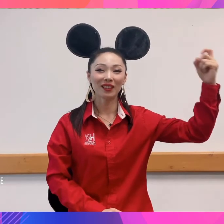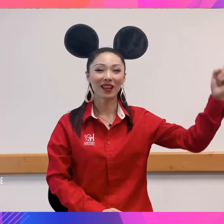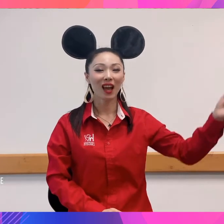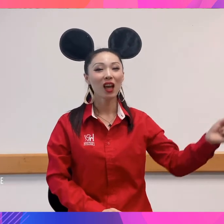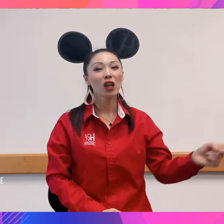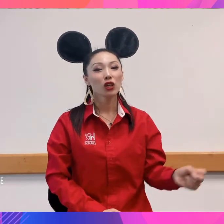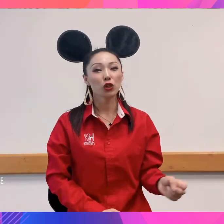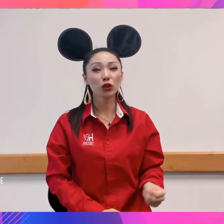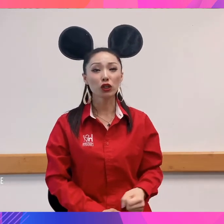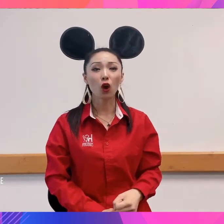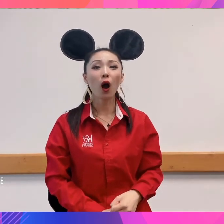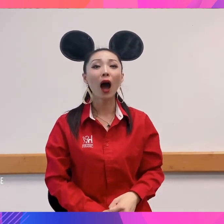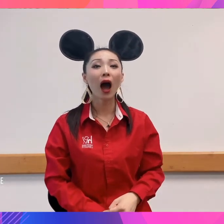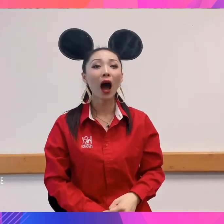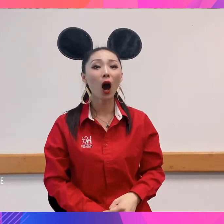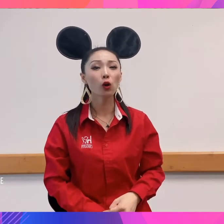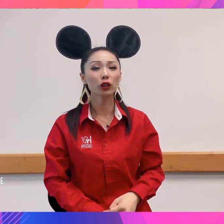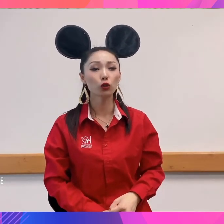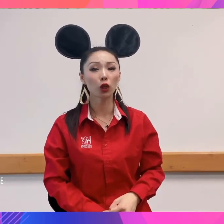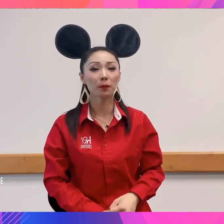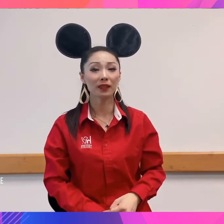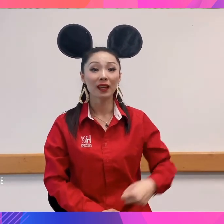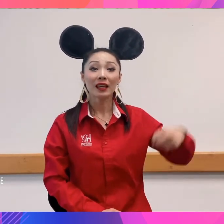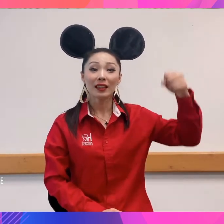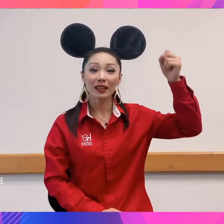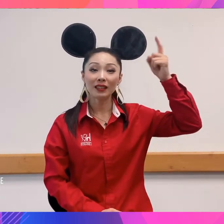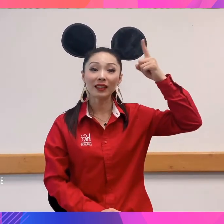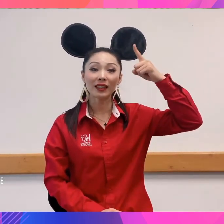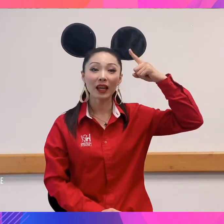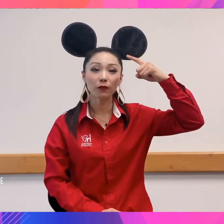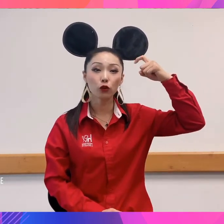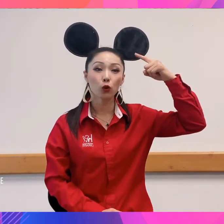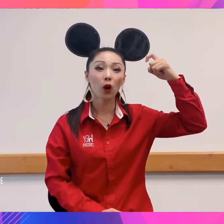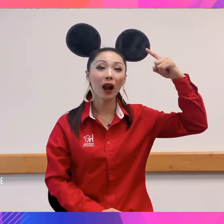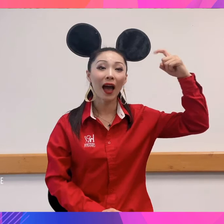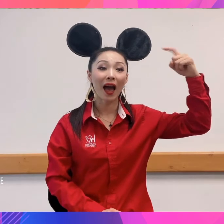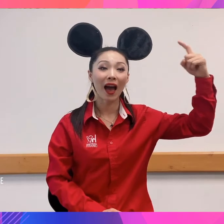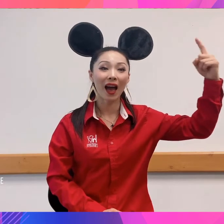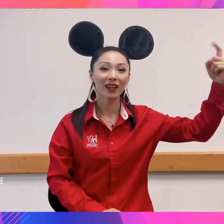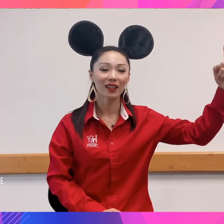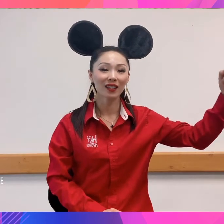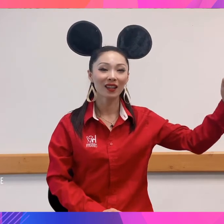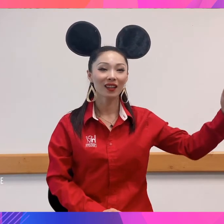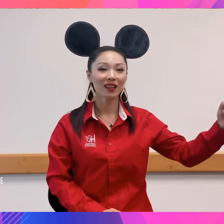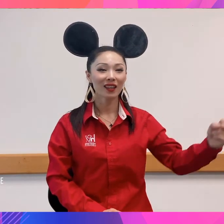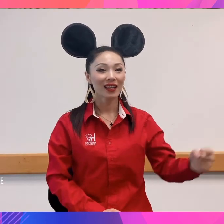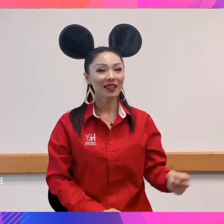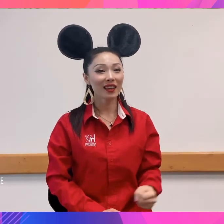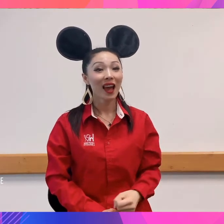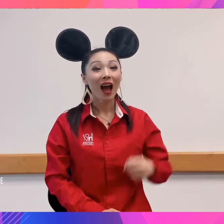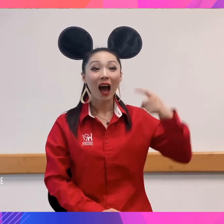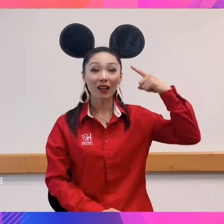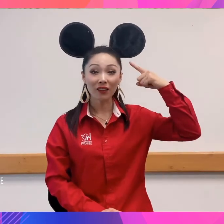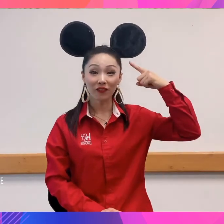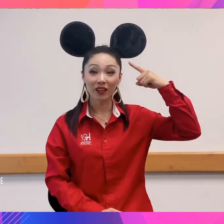You show all the dreams inside of your head. See how the fingers